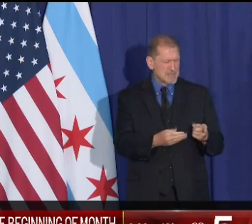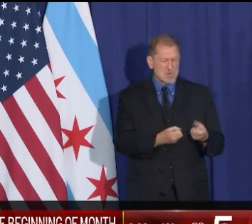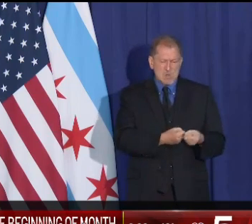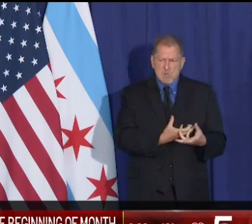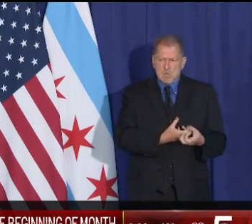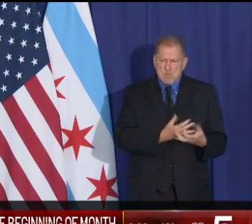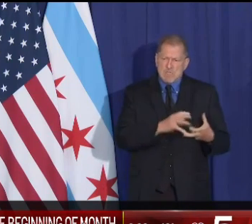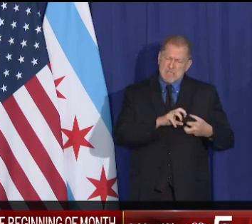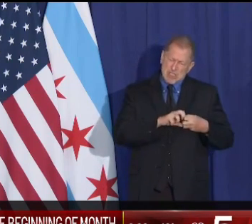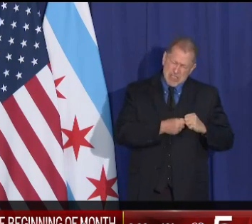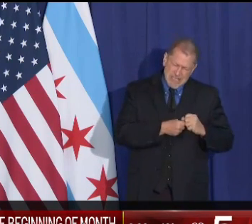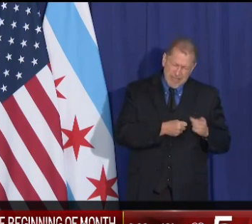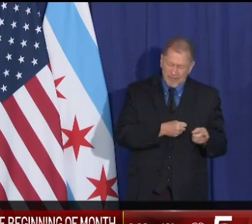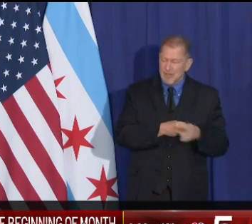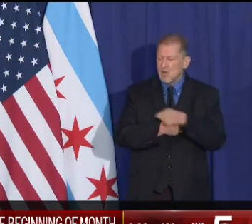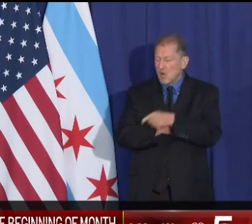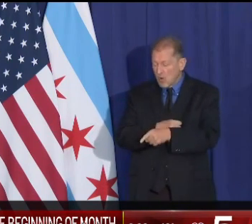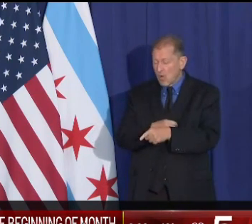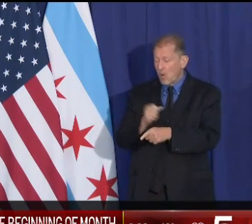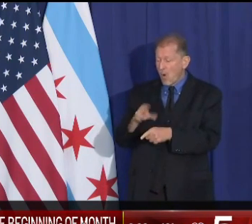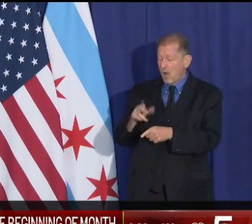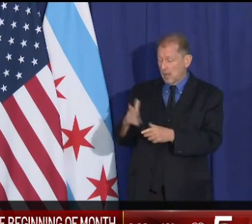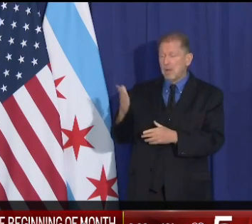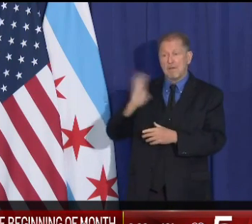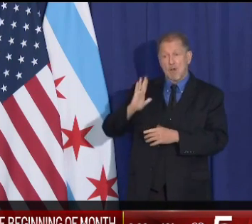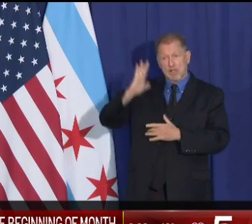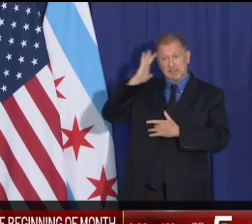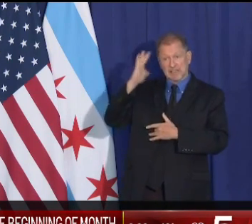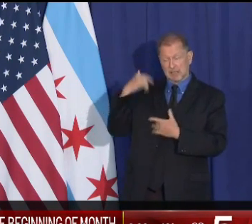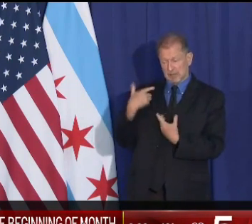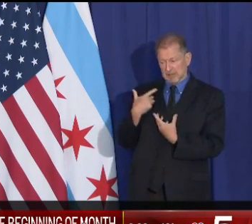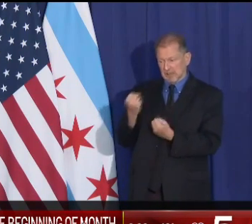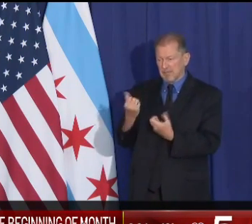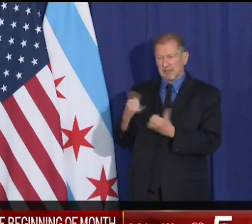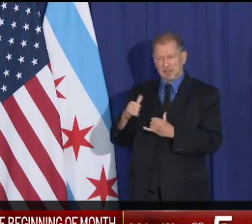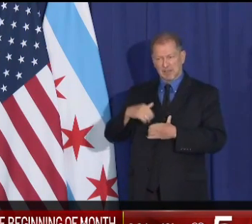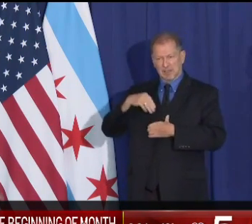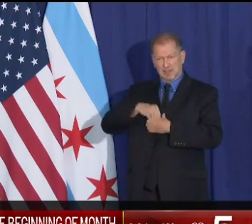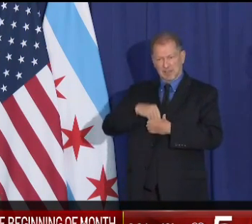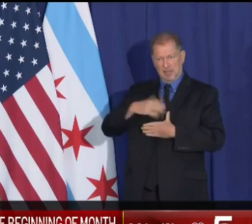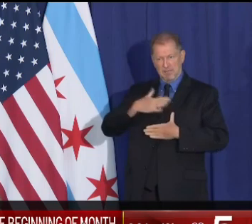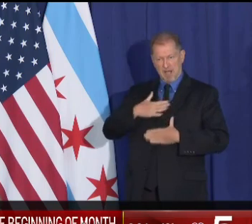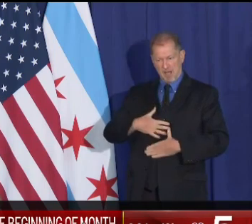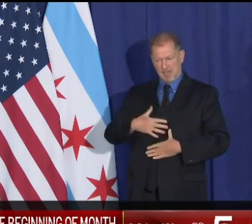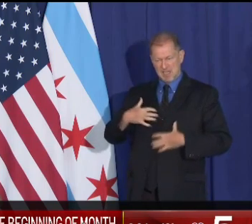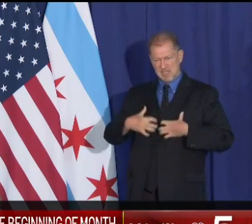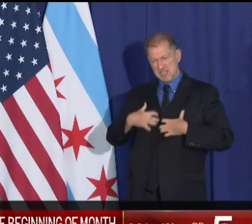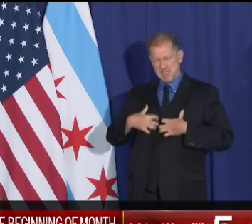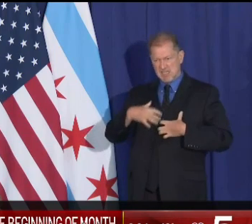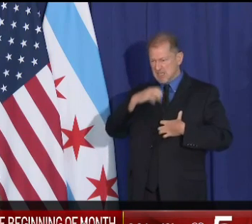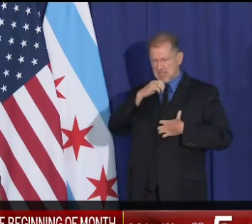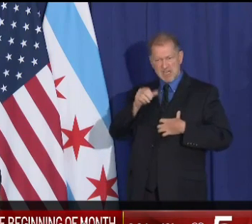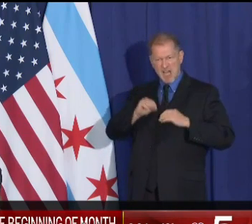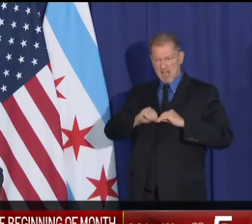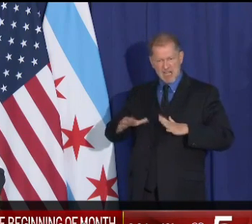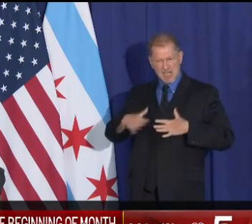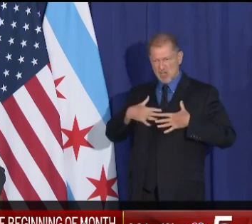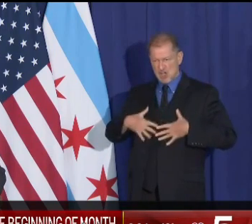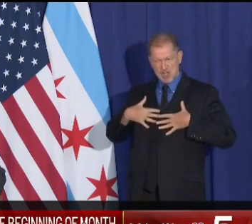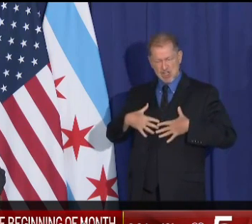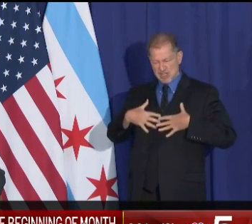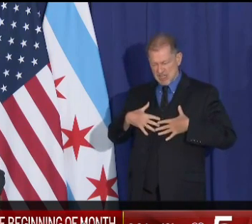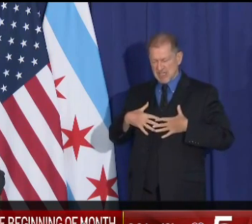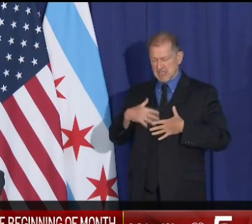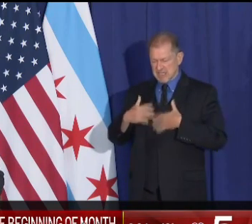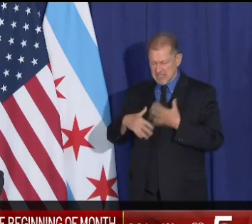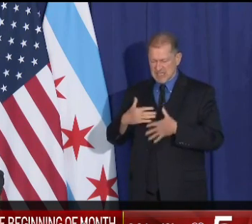gotten on the other side of it, but have lingering physical and mental effects of this disease that they are struggling with